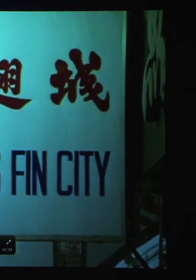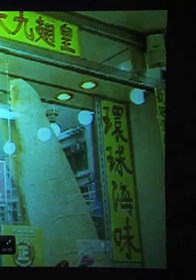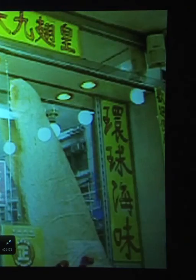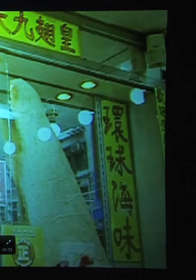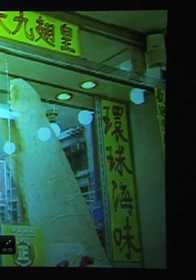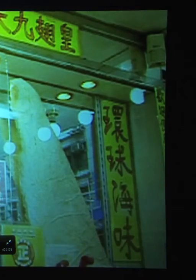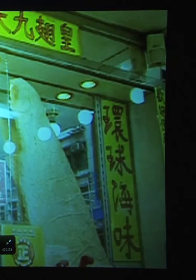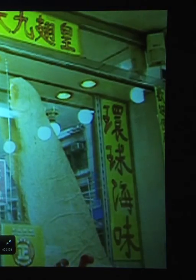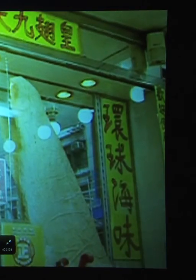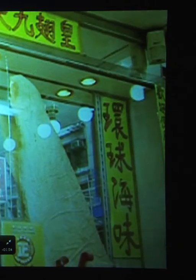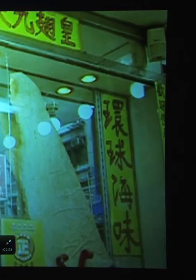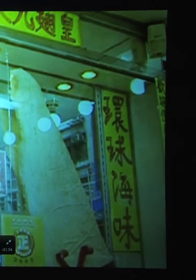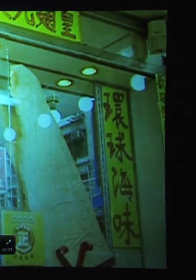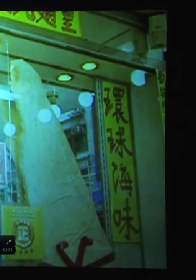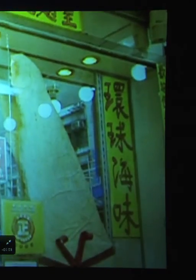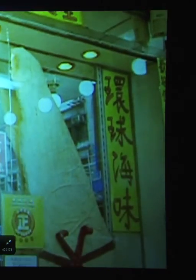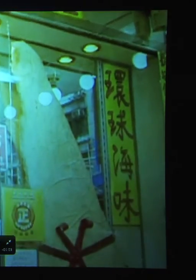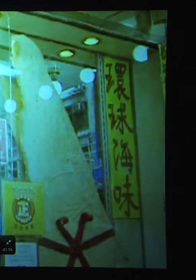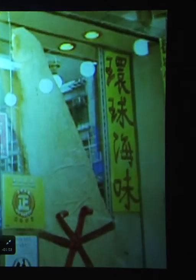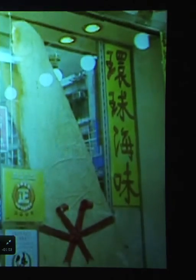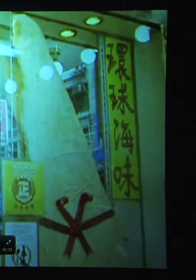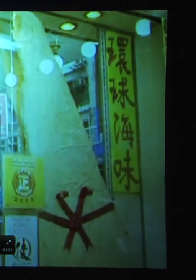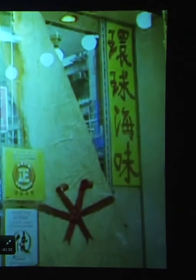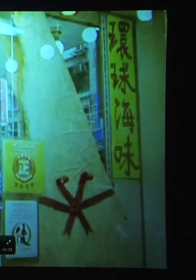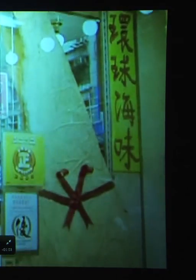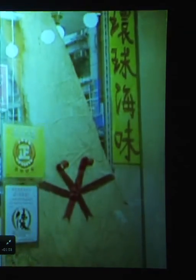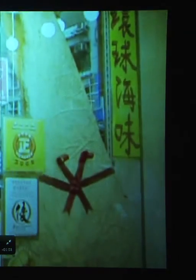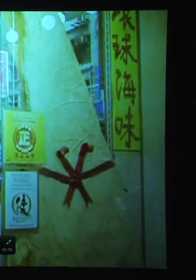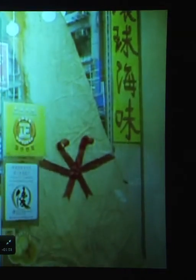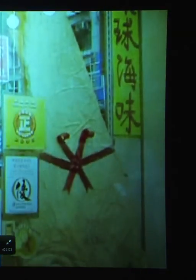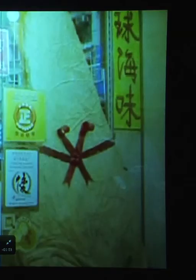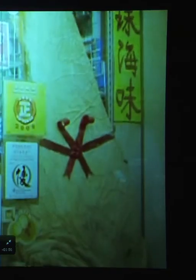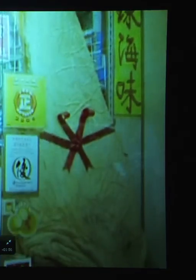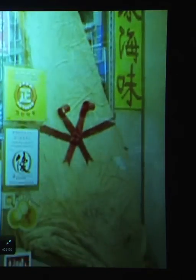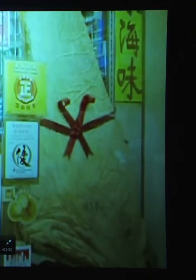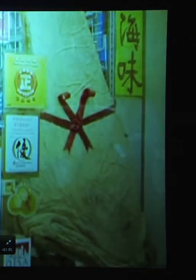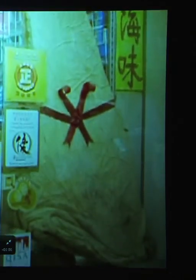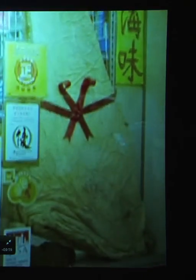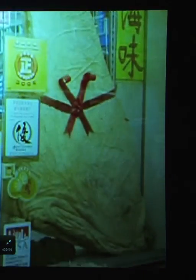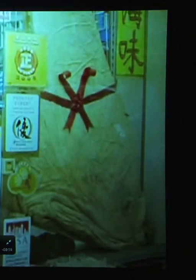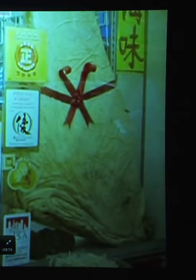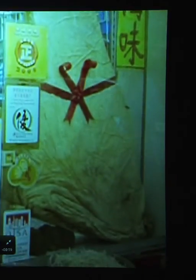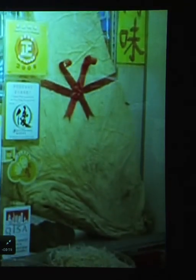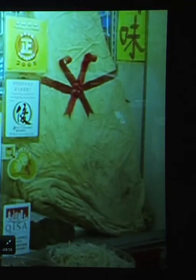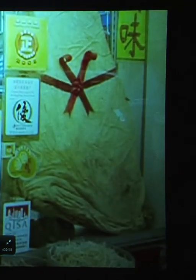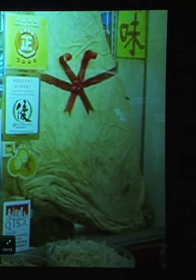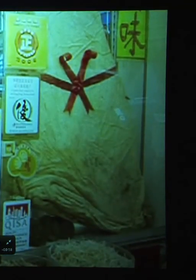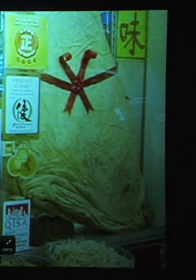health-related benefits. Most of them do not, and those extracts can be sourced from other, more sustainable resources.